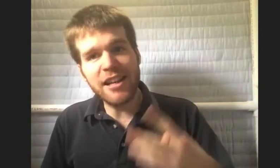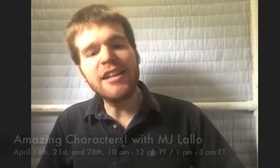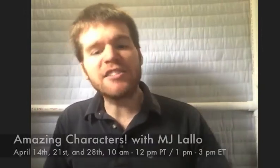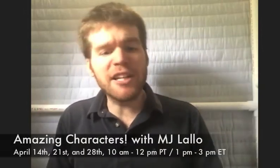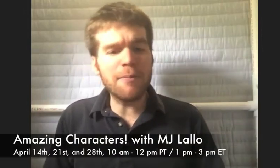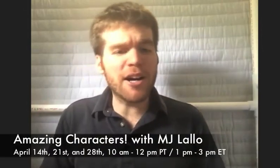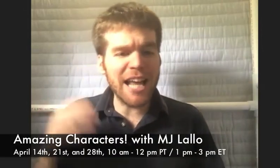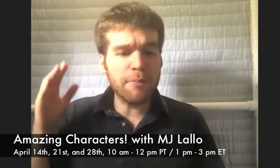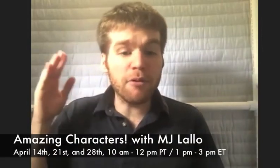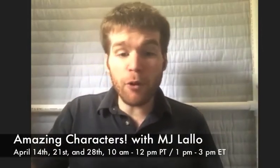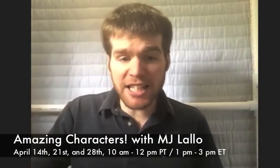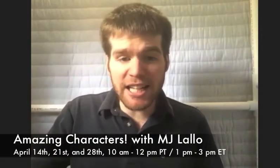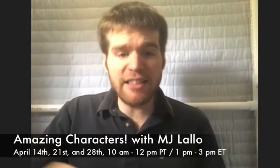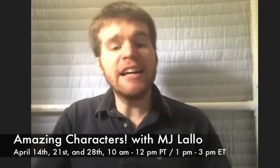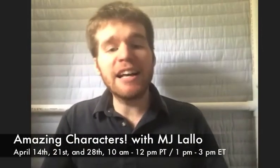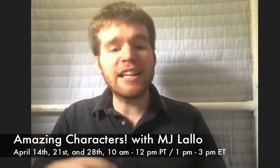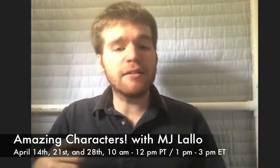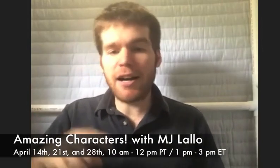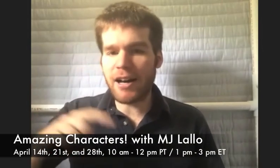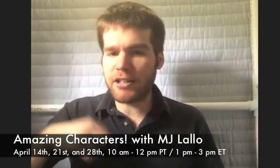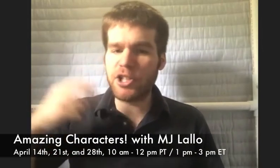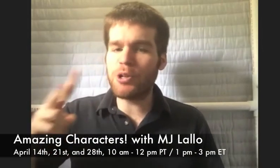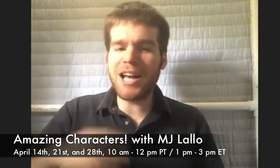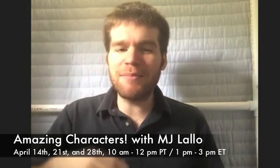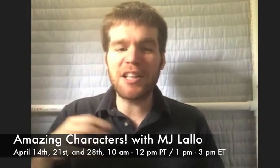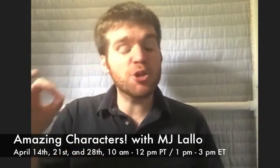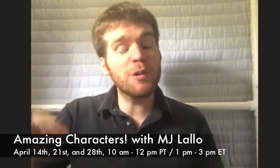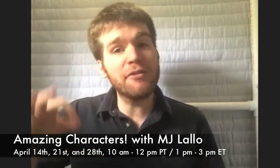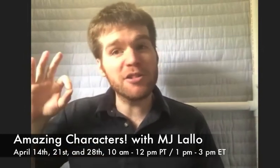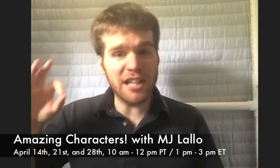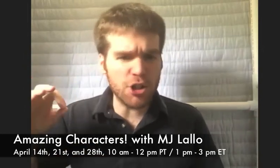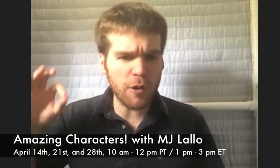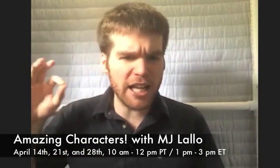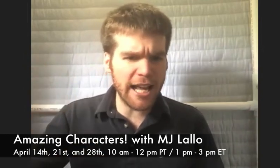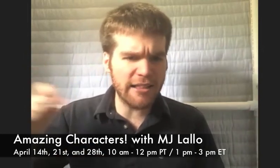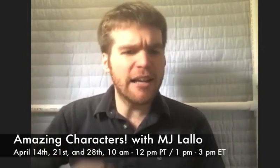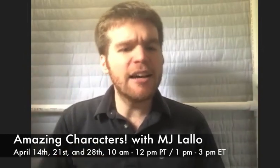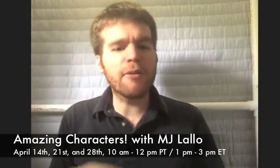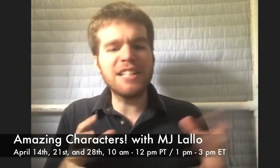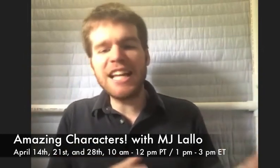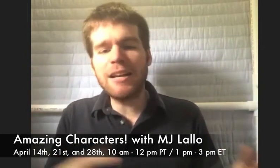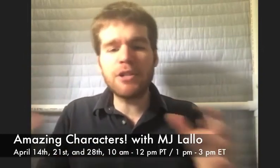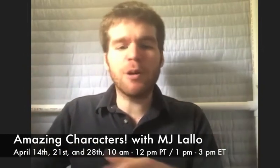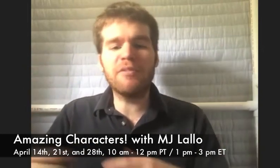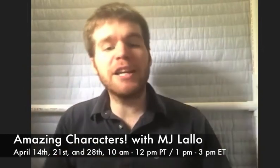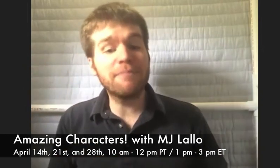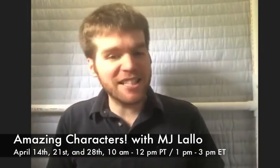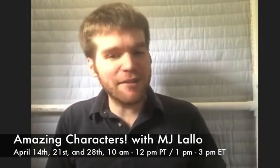starting up on April 14th. And then two more times on the 21st and 28th, from 10 a.m. to 12 p.m. Pacific,